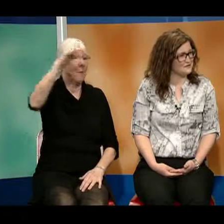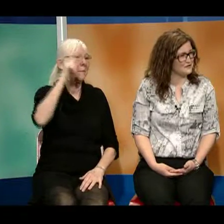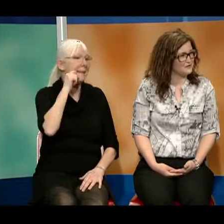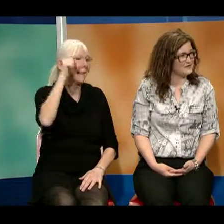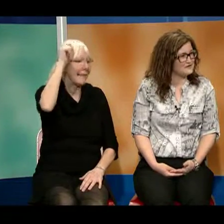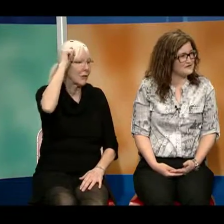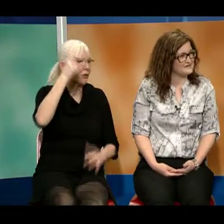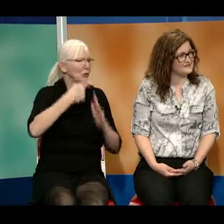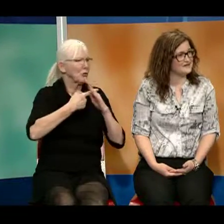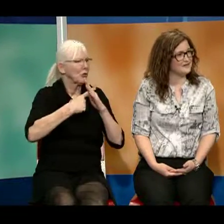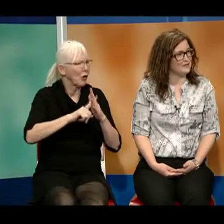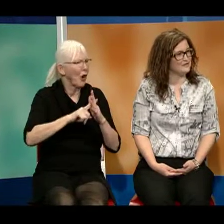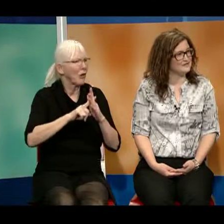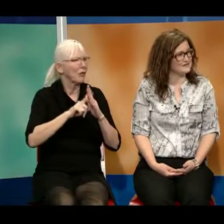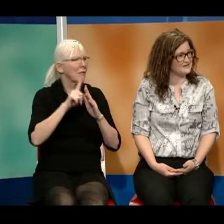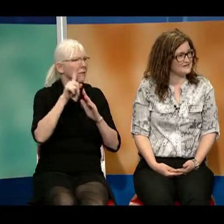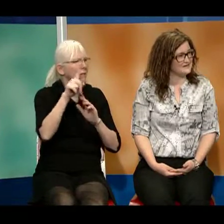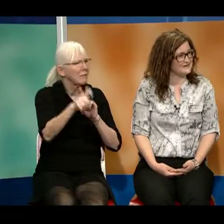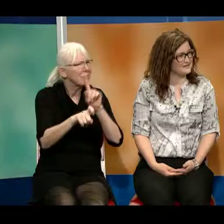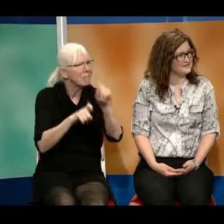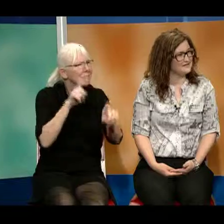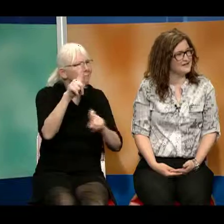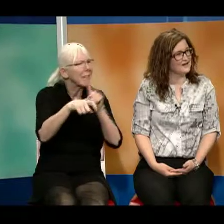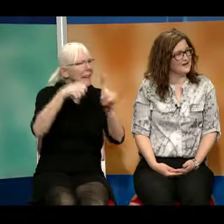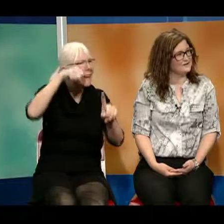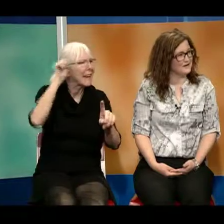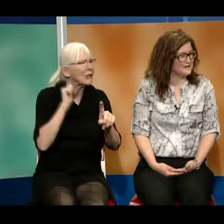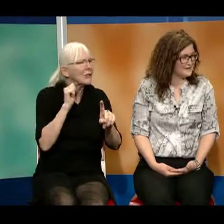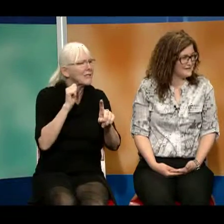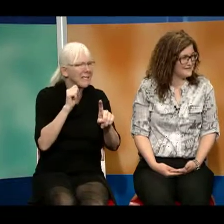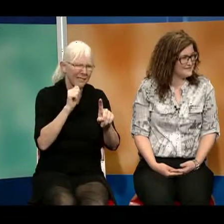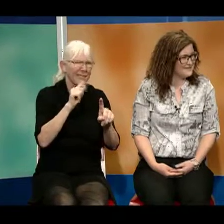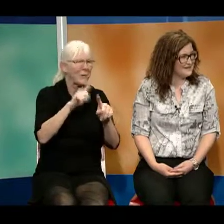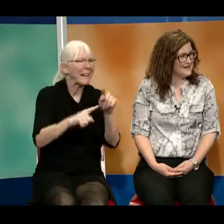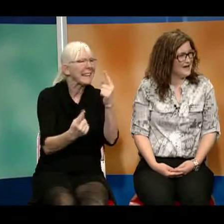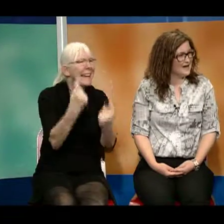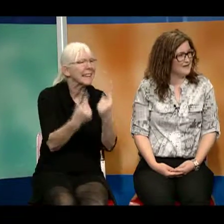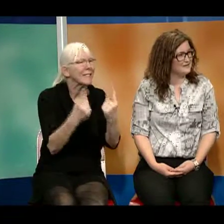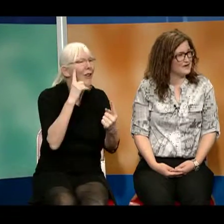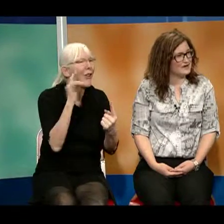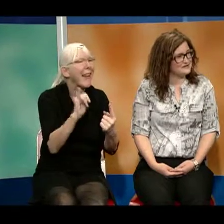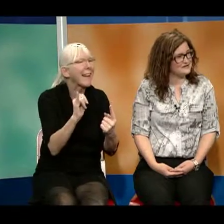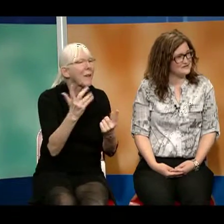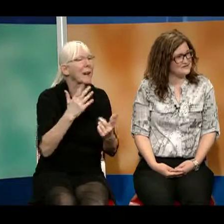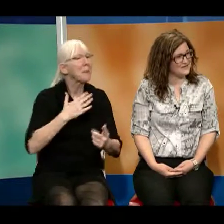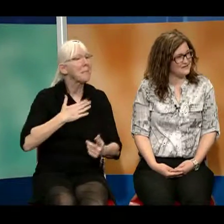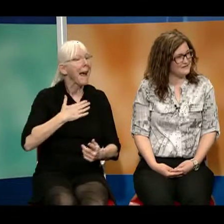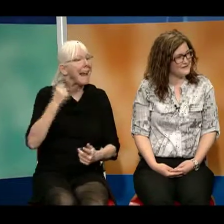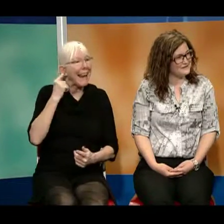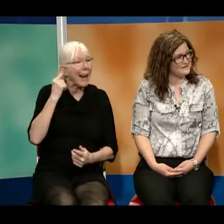more questions about the testing and my hearing, and became interested in the field.